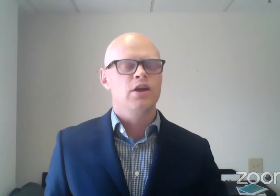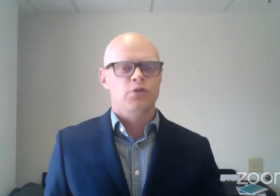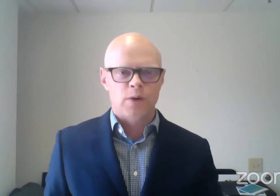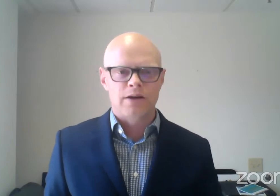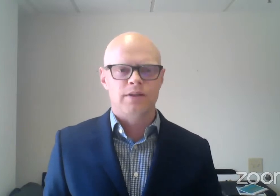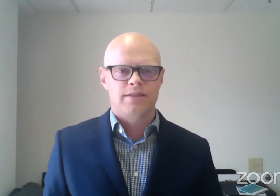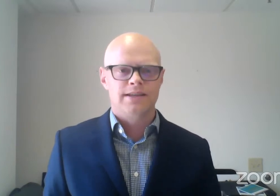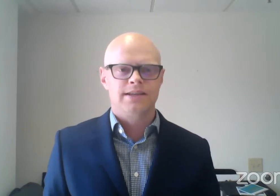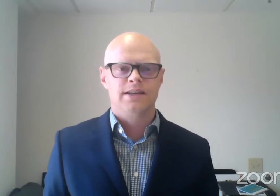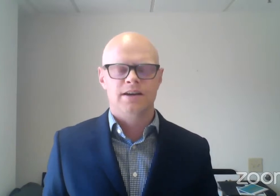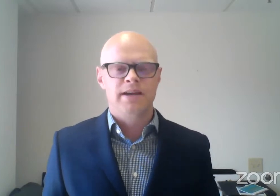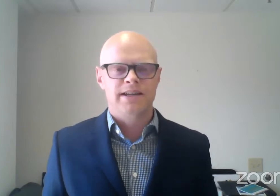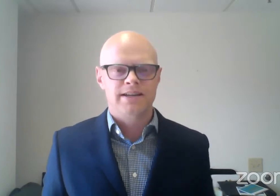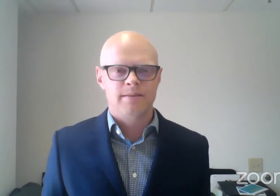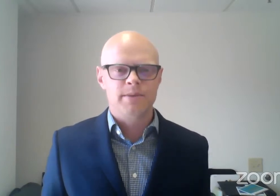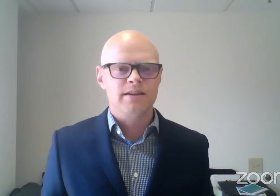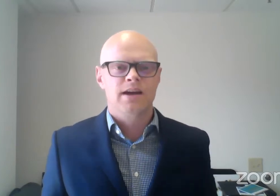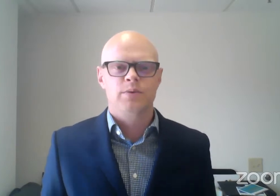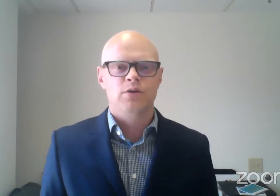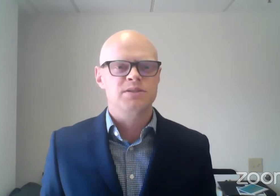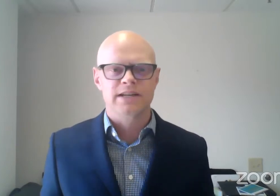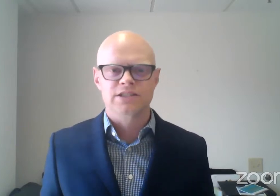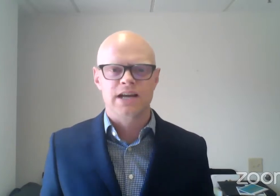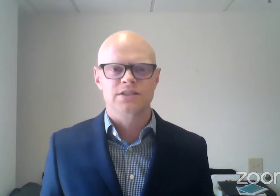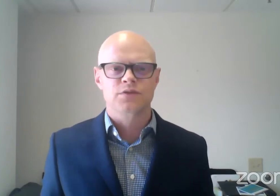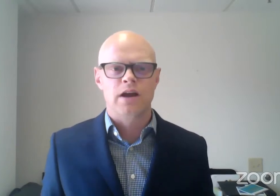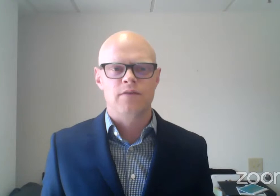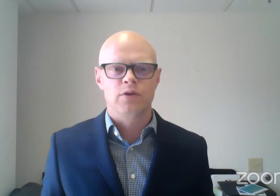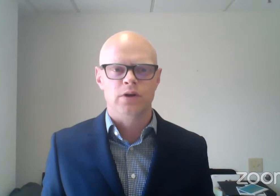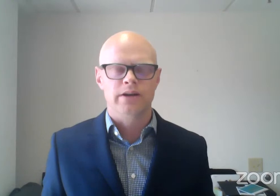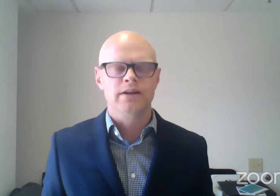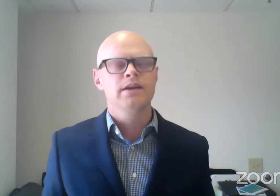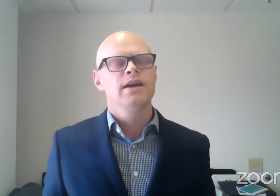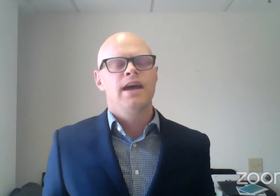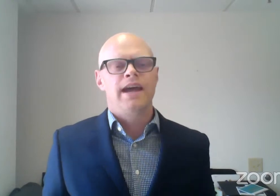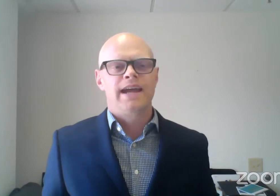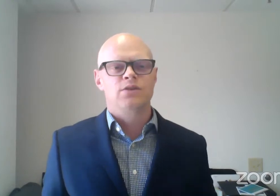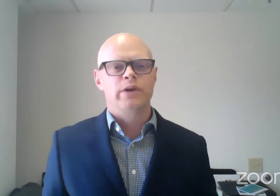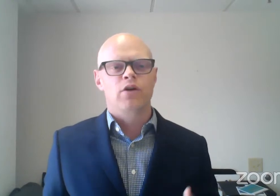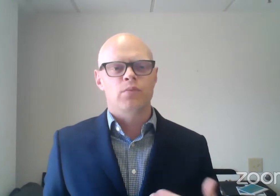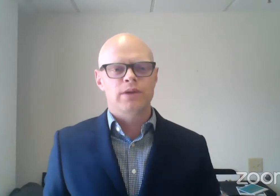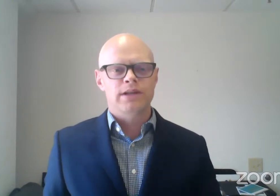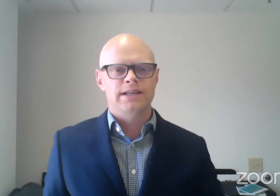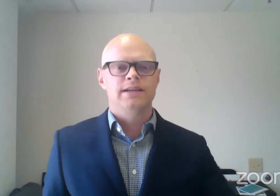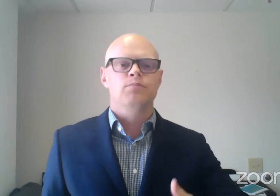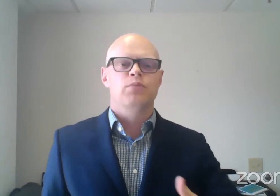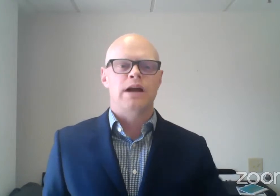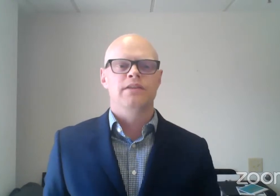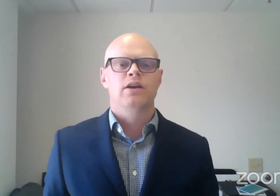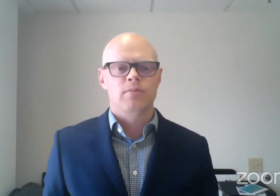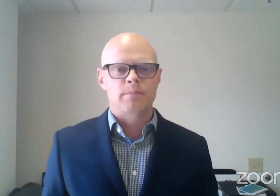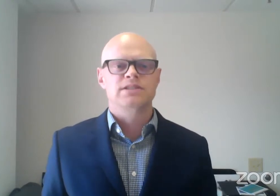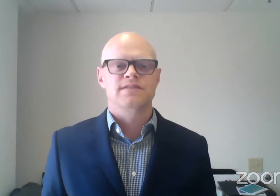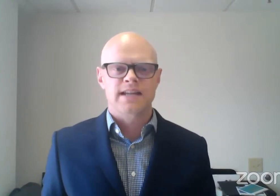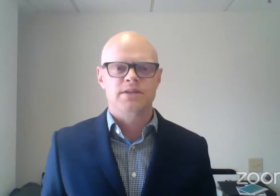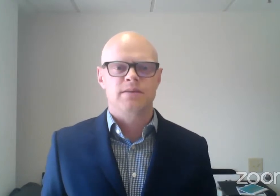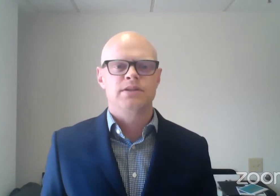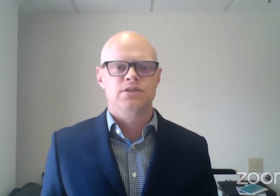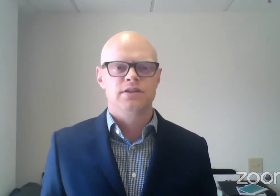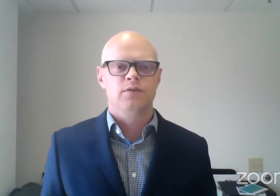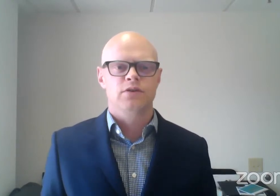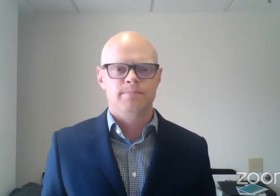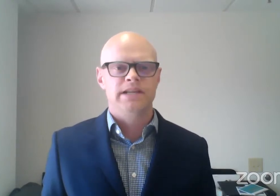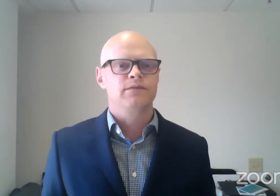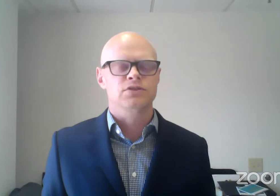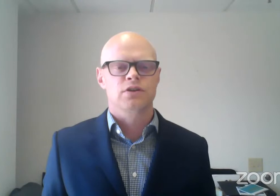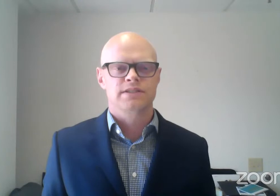have provided throughout the, uh, pandemic. Uh, we know it's been a challenge for everyone, and we are really proud that our members have stepped